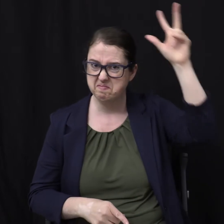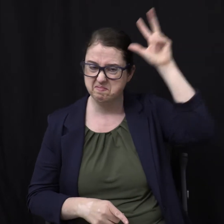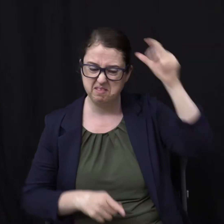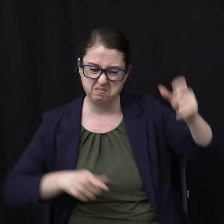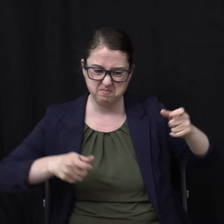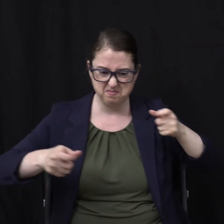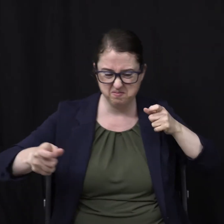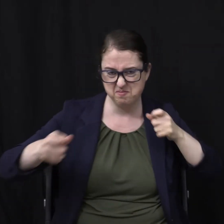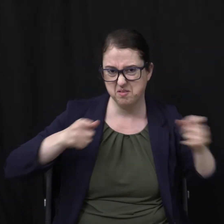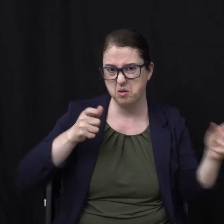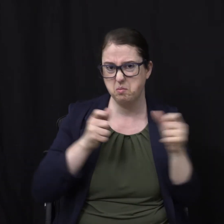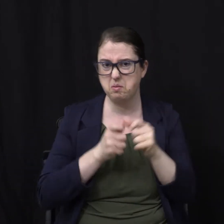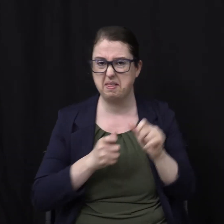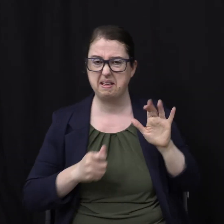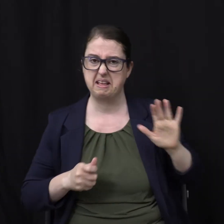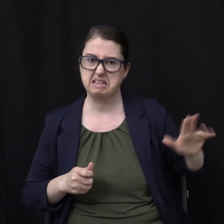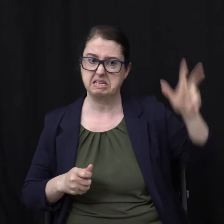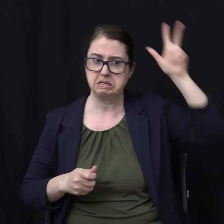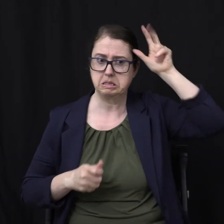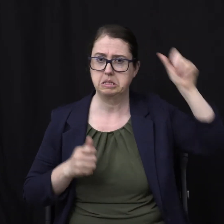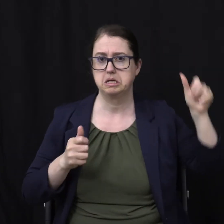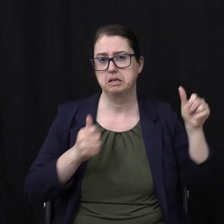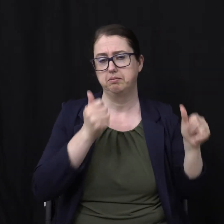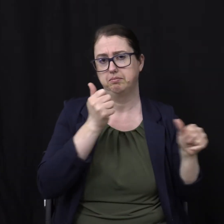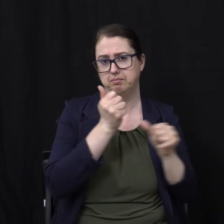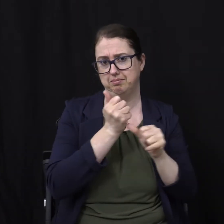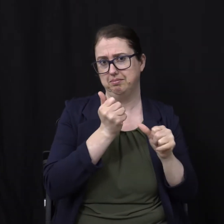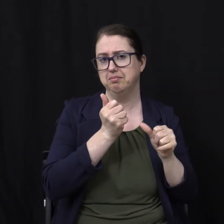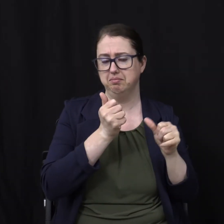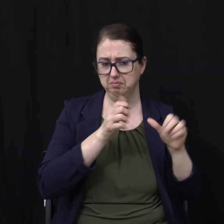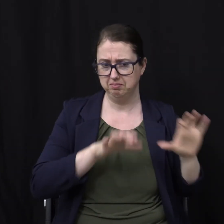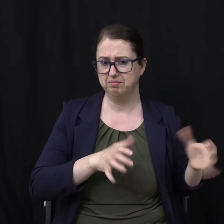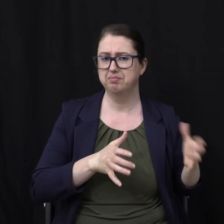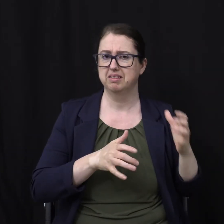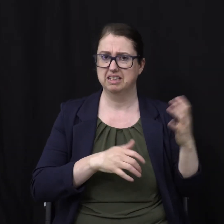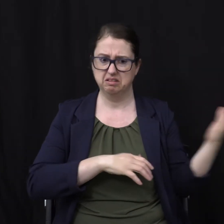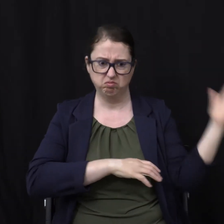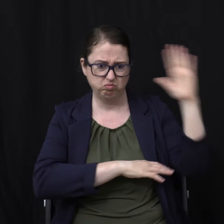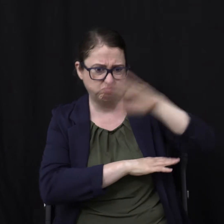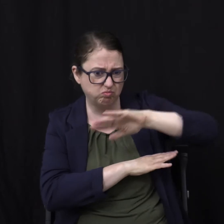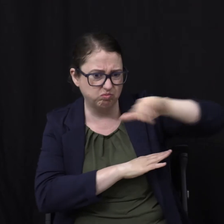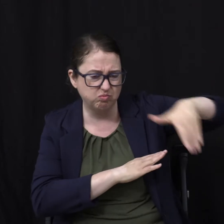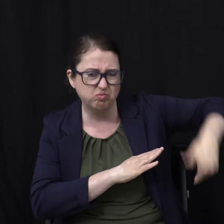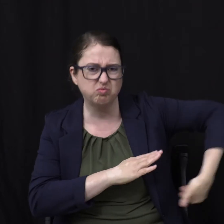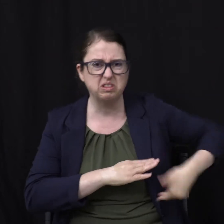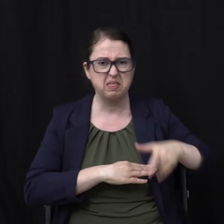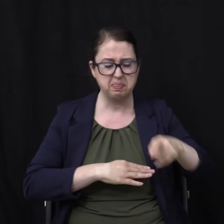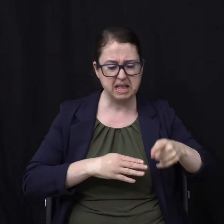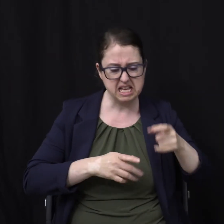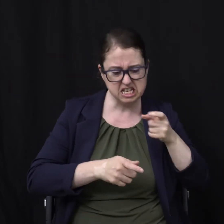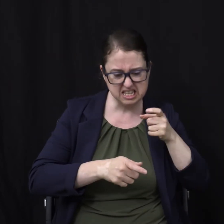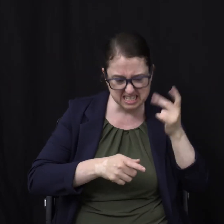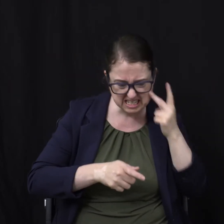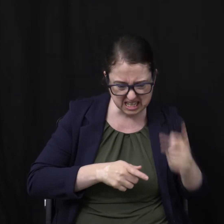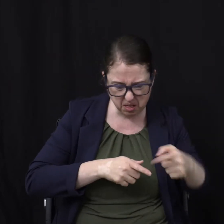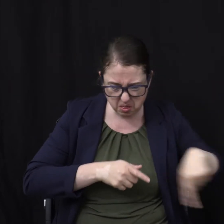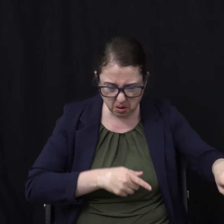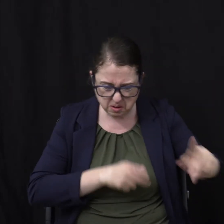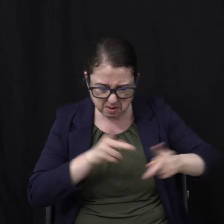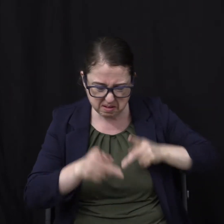over the realm With his demon minions beside him Day and night They oversee the tortured dungeon Known